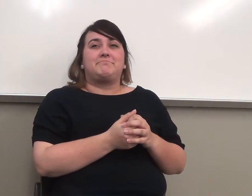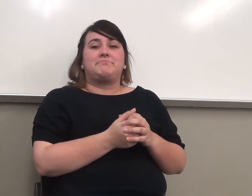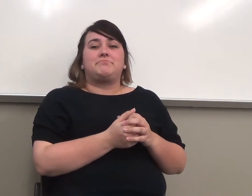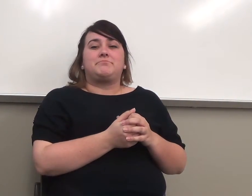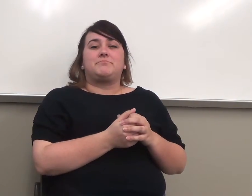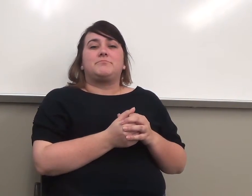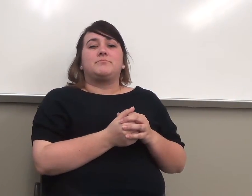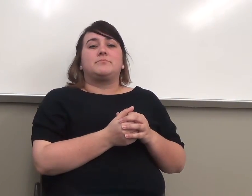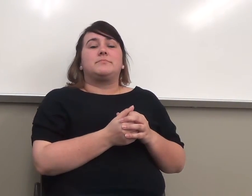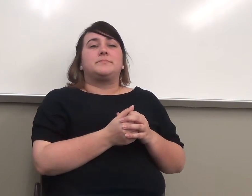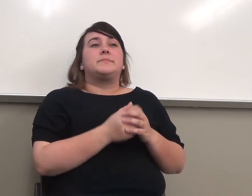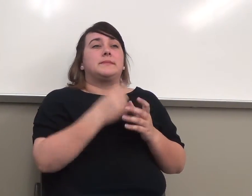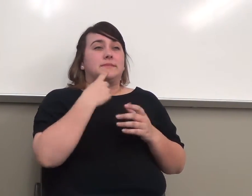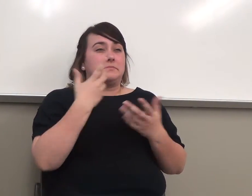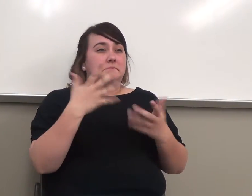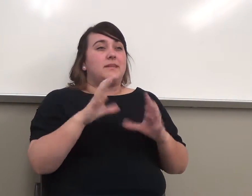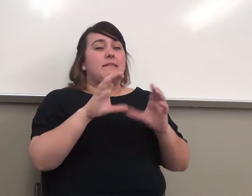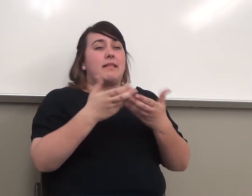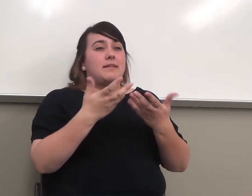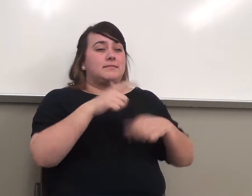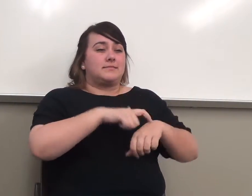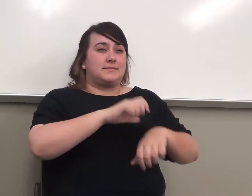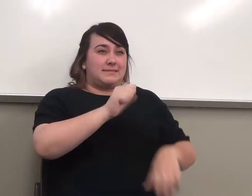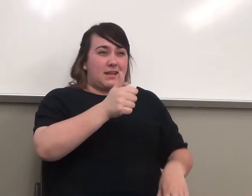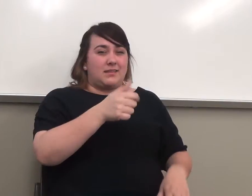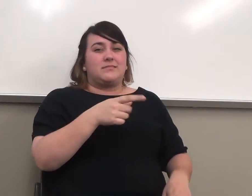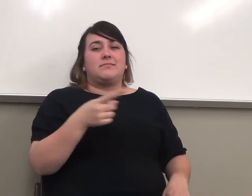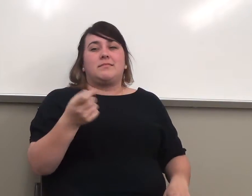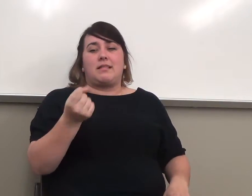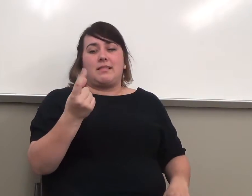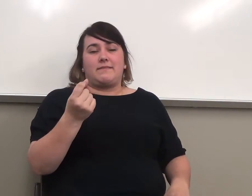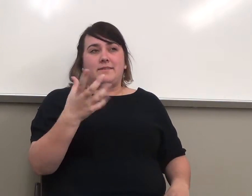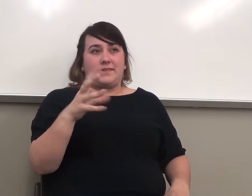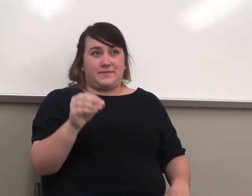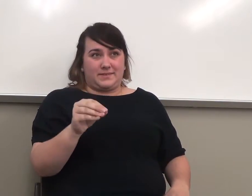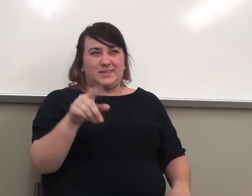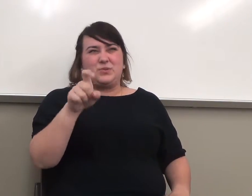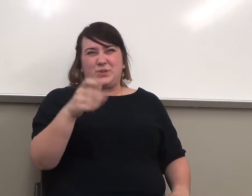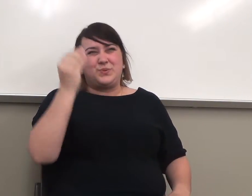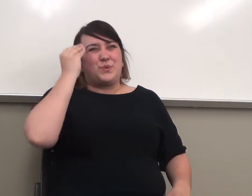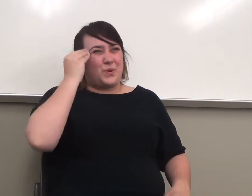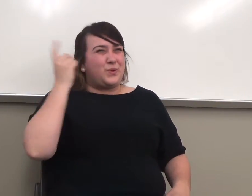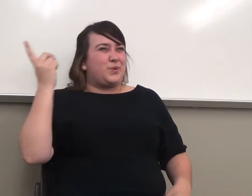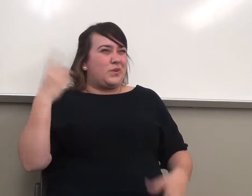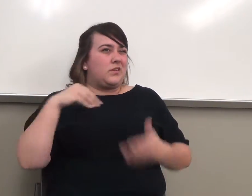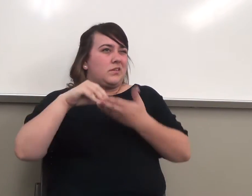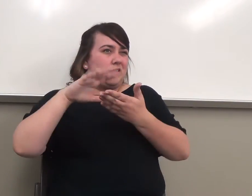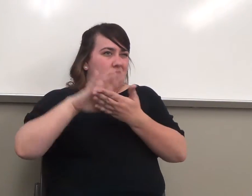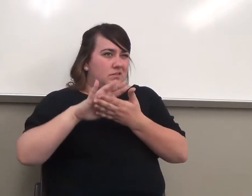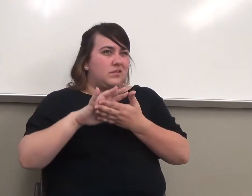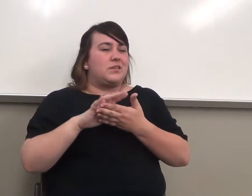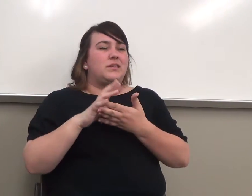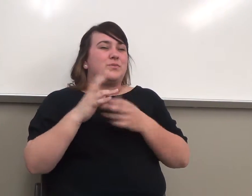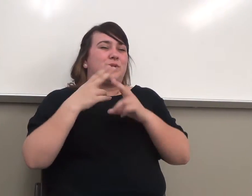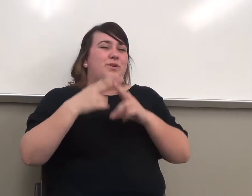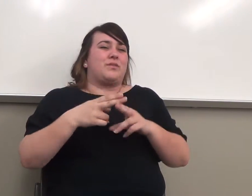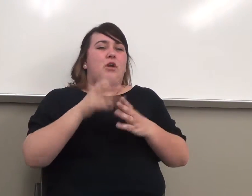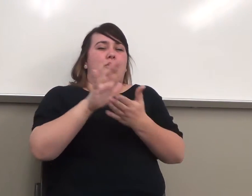Like I said, class hours, and this is, you know, something you need to know. I kind of give you this, what I call, college survival